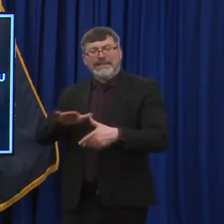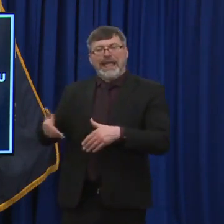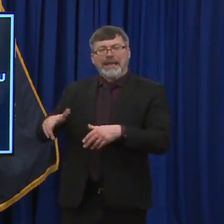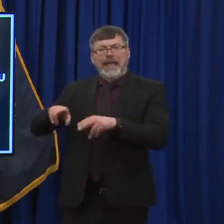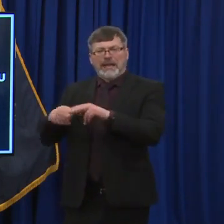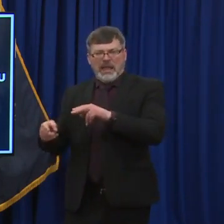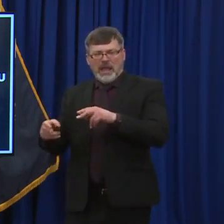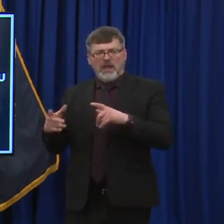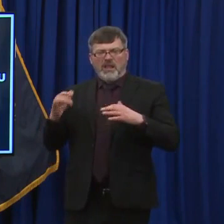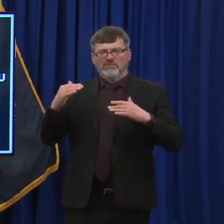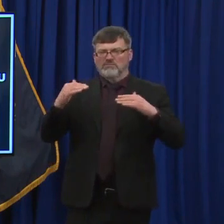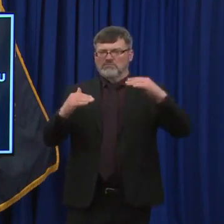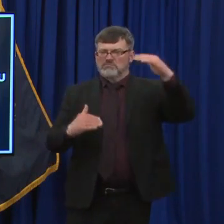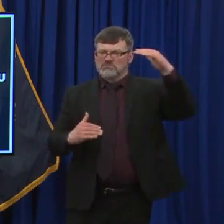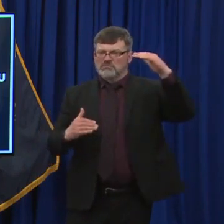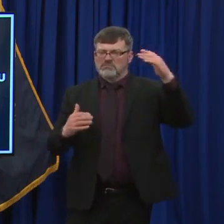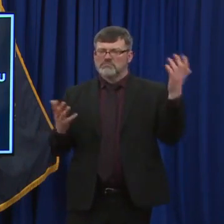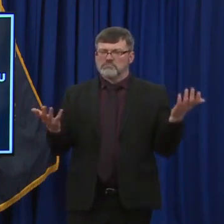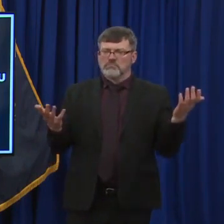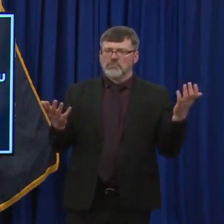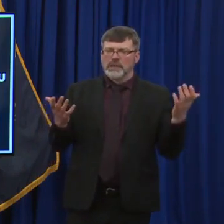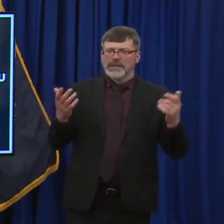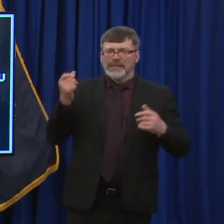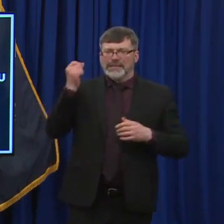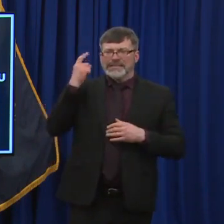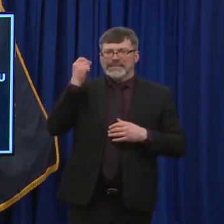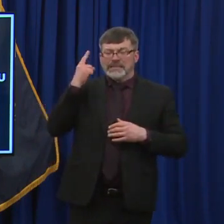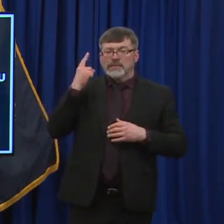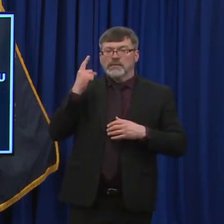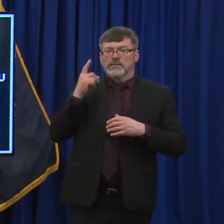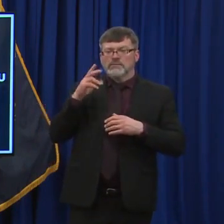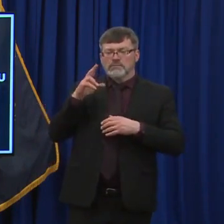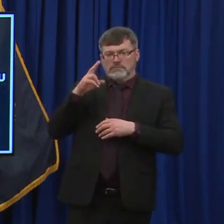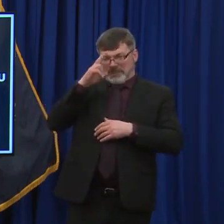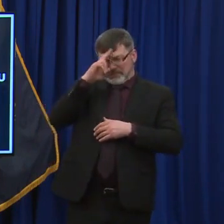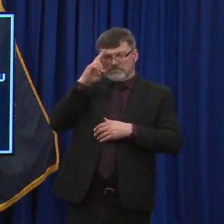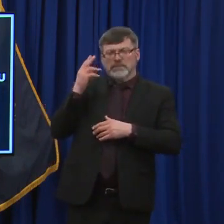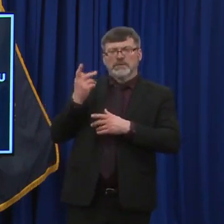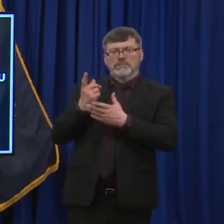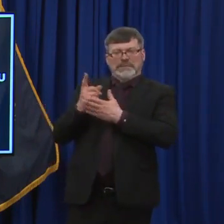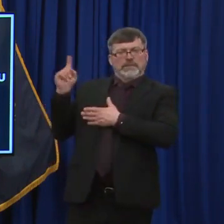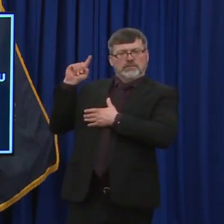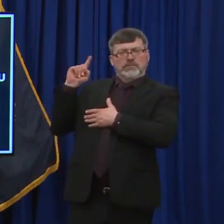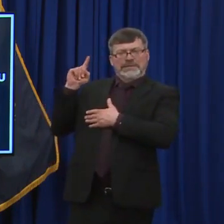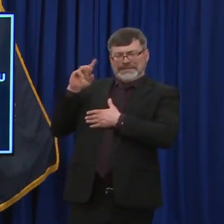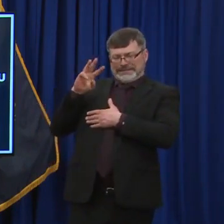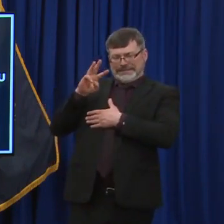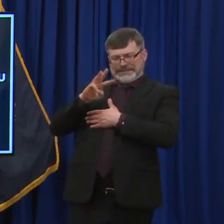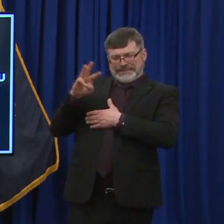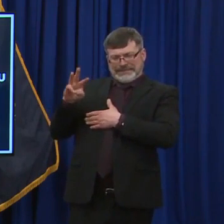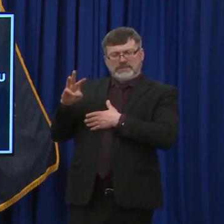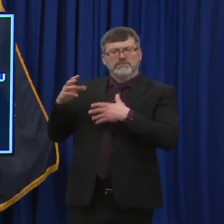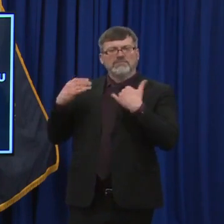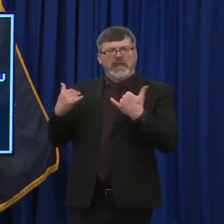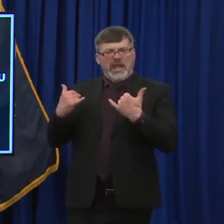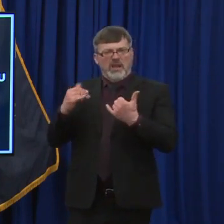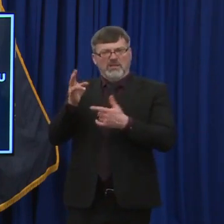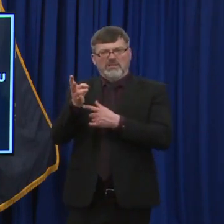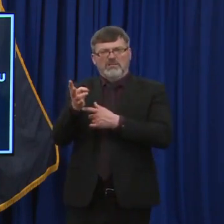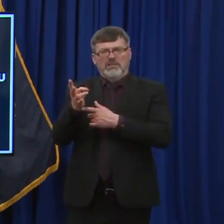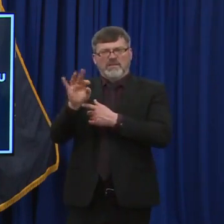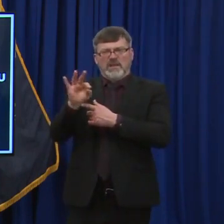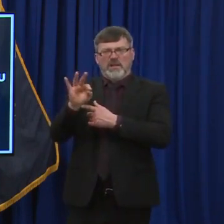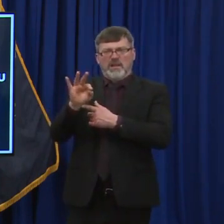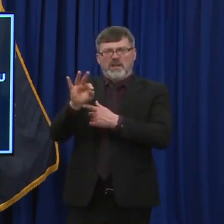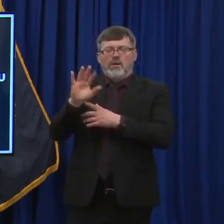hospitalization number went from 66 on Tuesday to 79 yesterday. Is there any insight